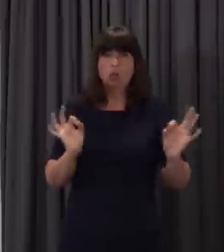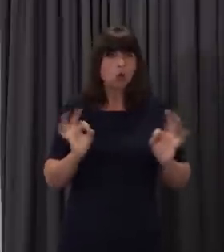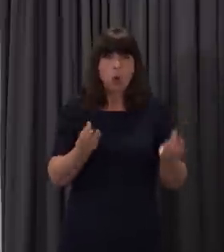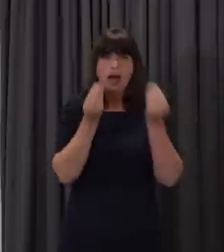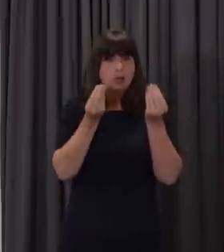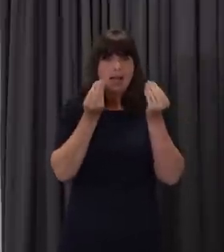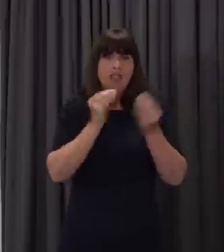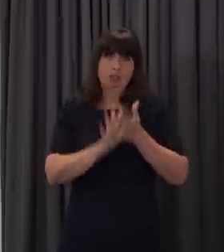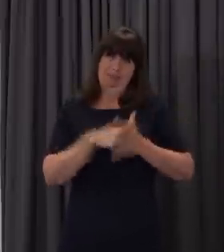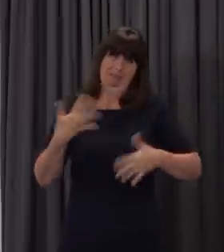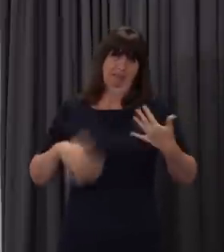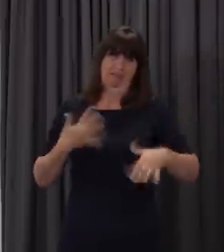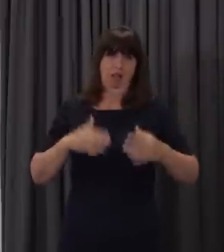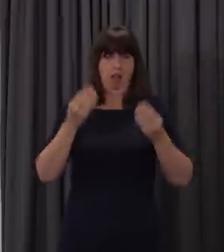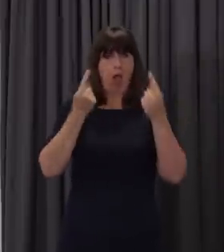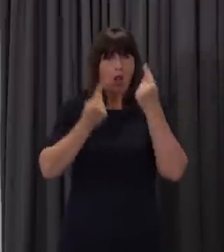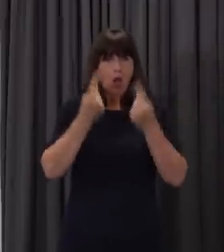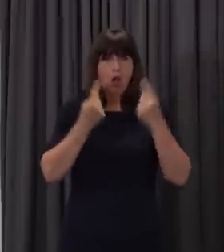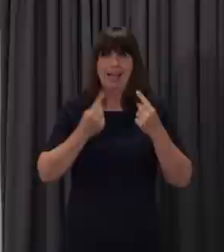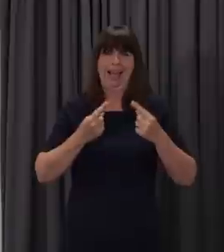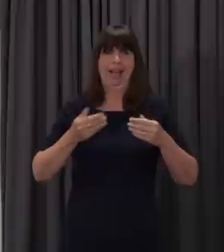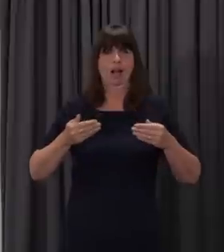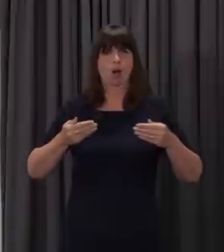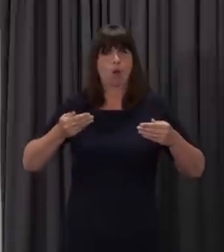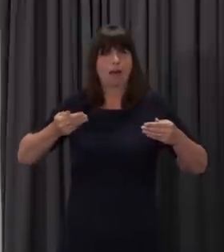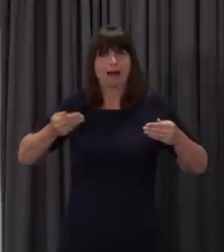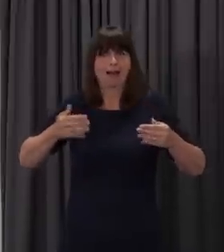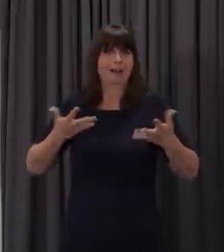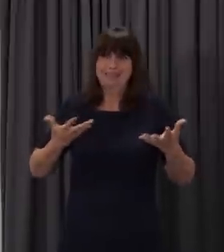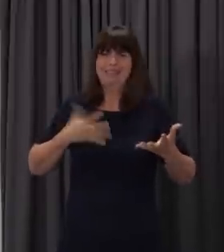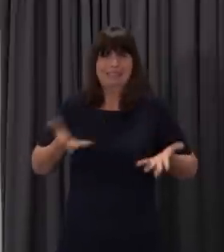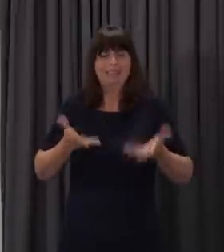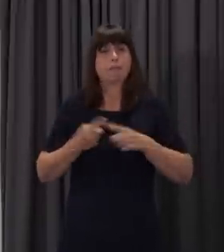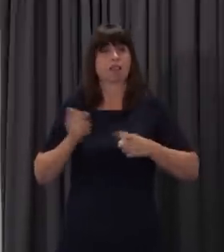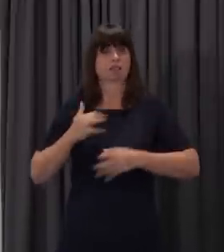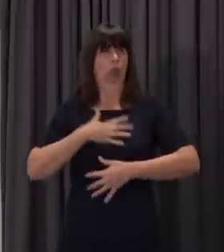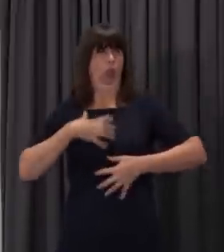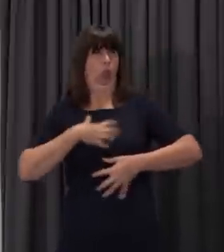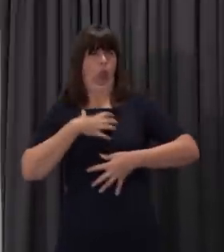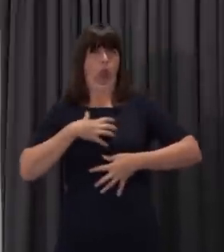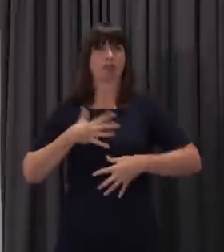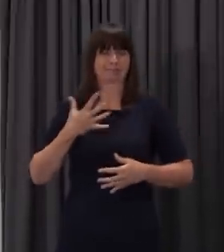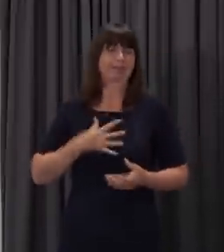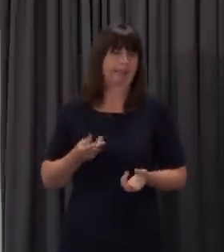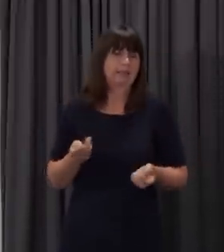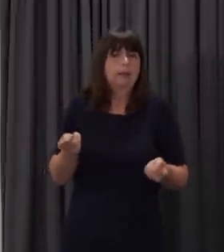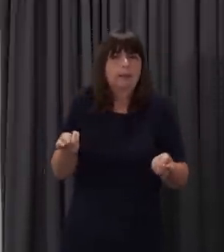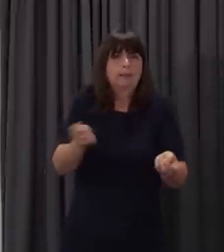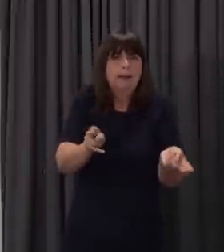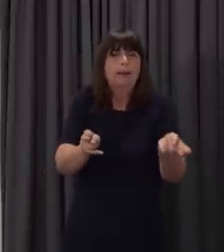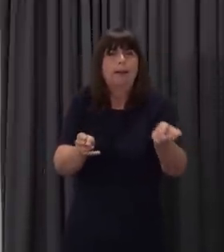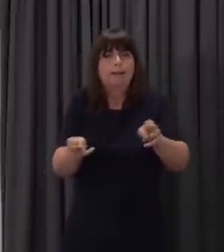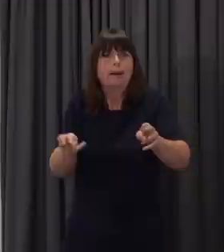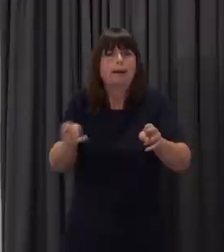well-being, to learn a progress and the mental health of our children and young people. I'm convinced also that it is